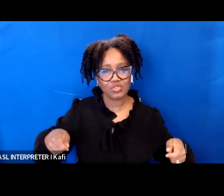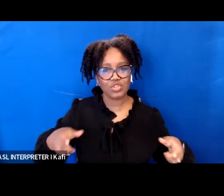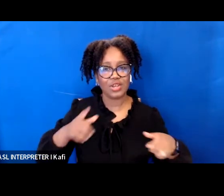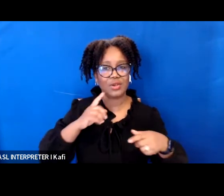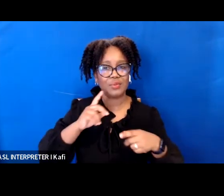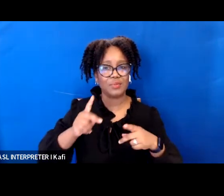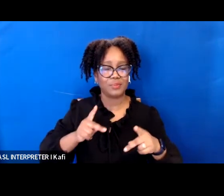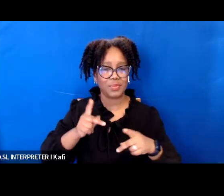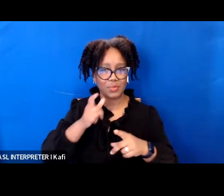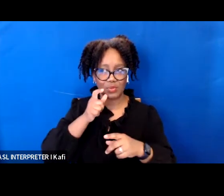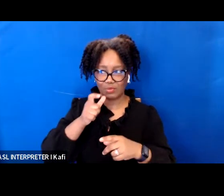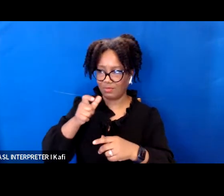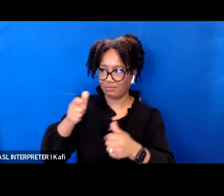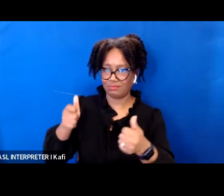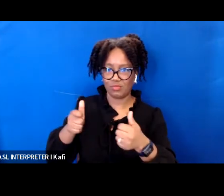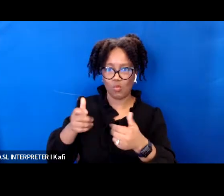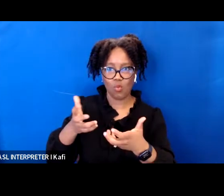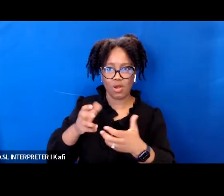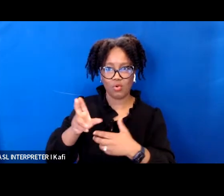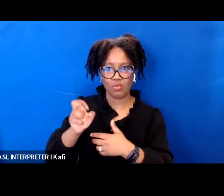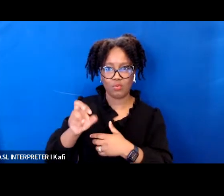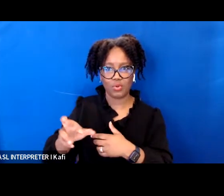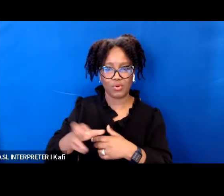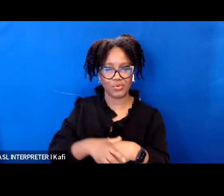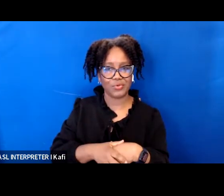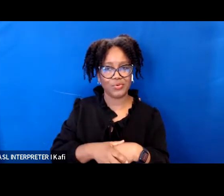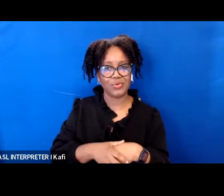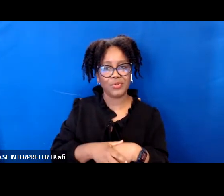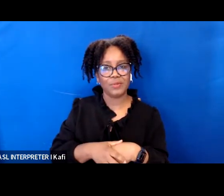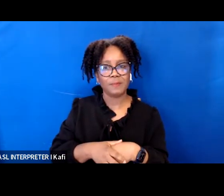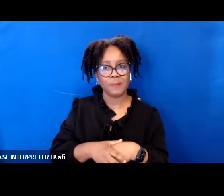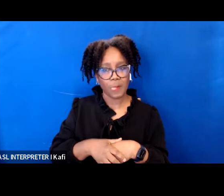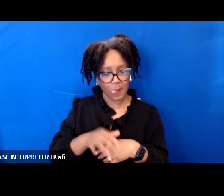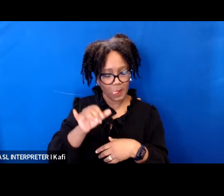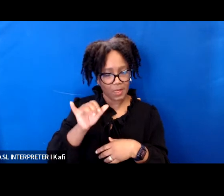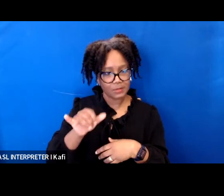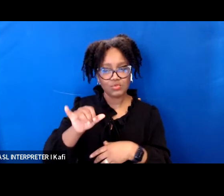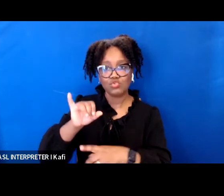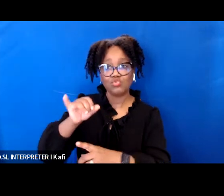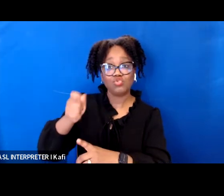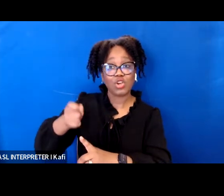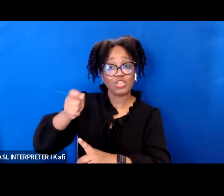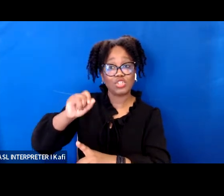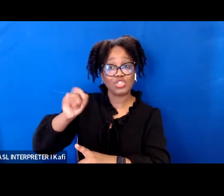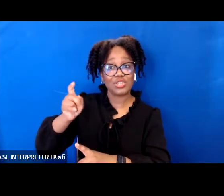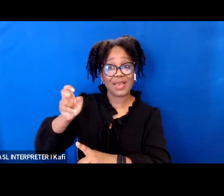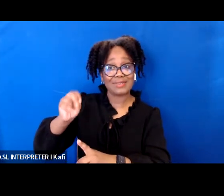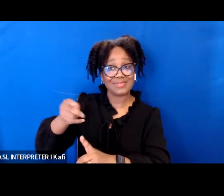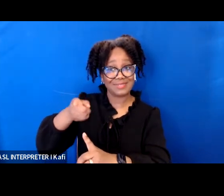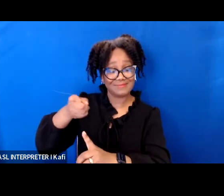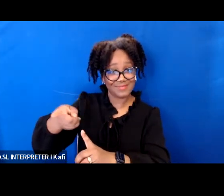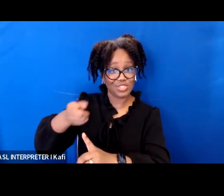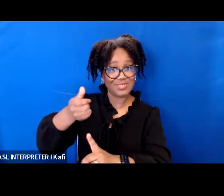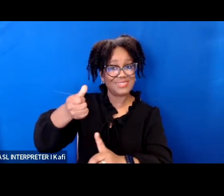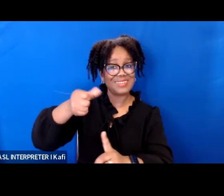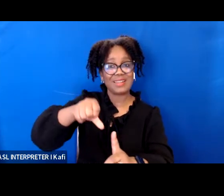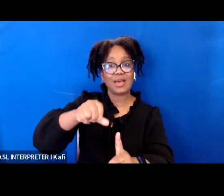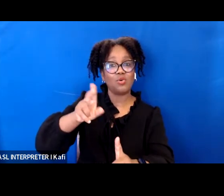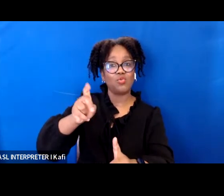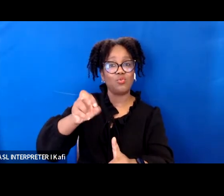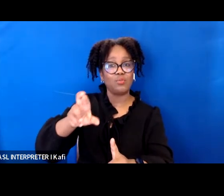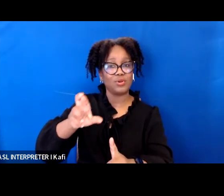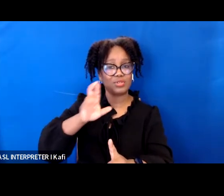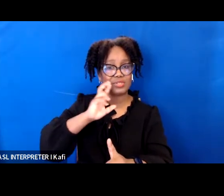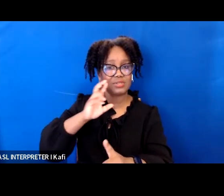covered service under the ada and the dc human rights act judge jackson's opinion rejected uber's attempts to evade its